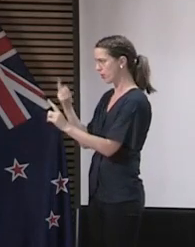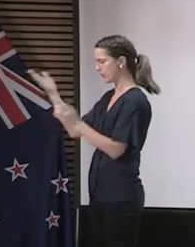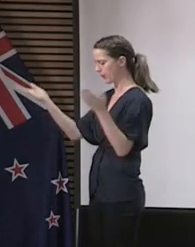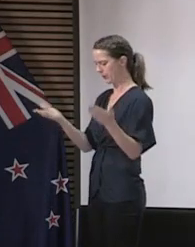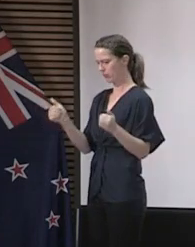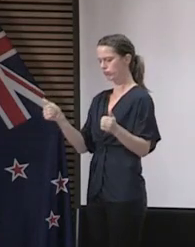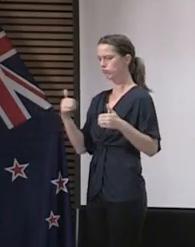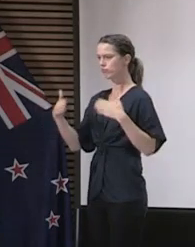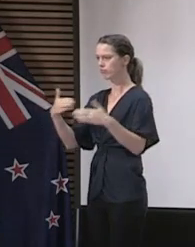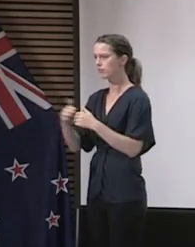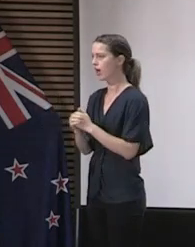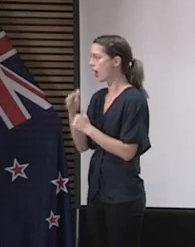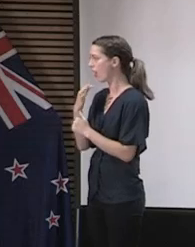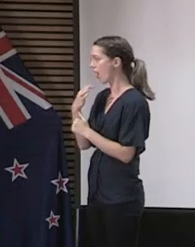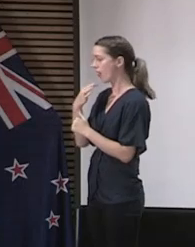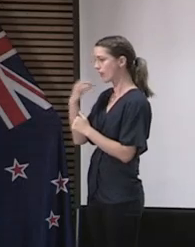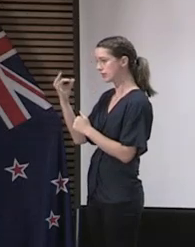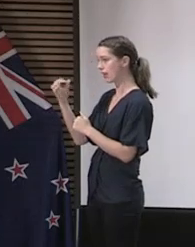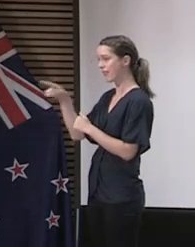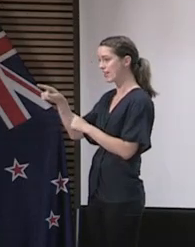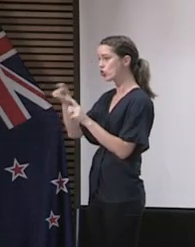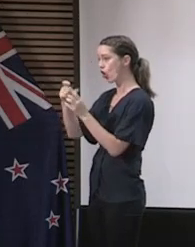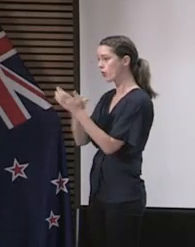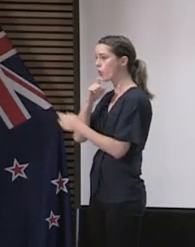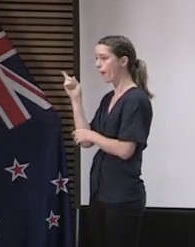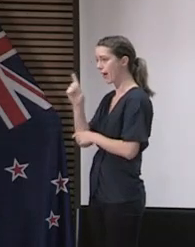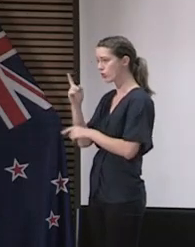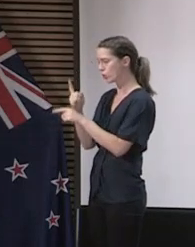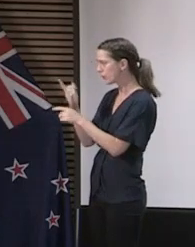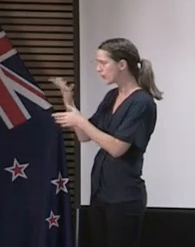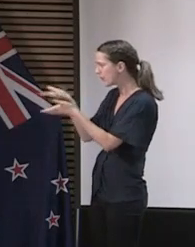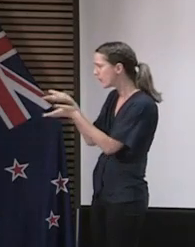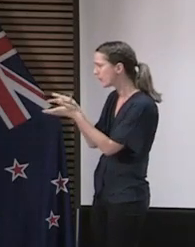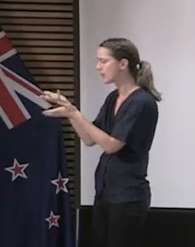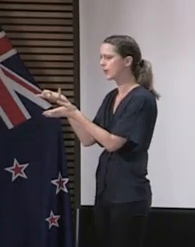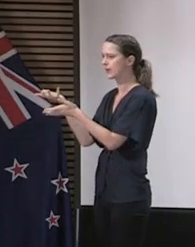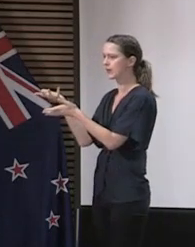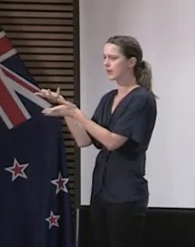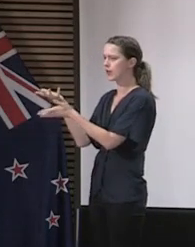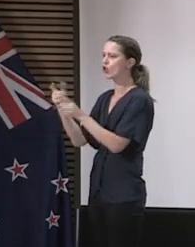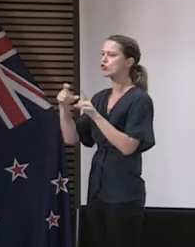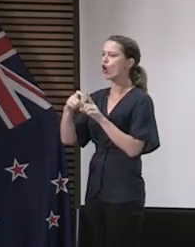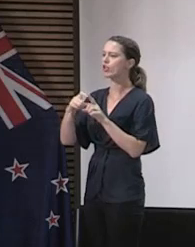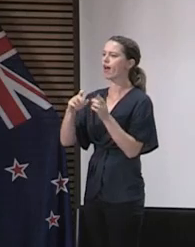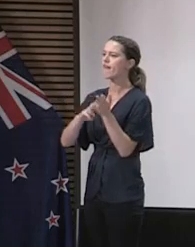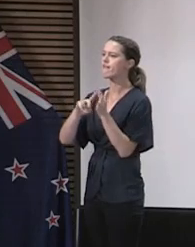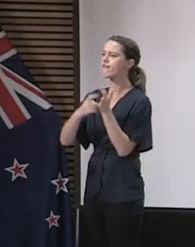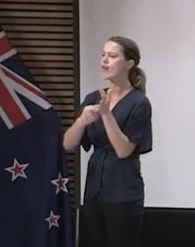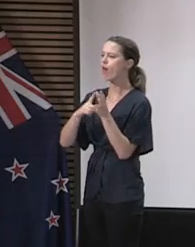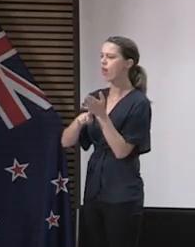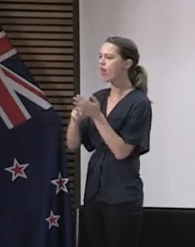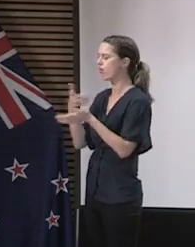invite Dr Verrill back in during this week to talk her through what further action has